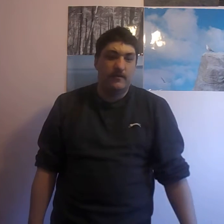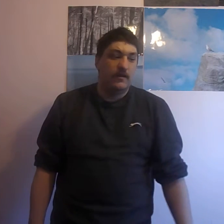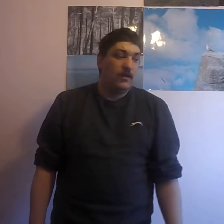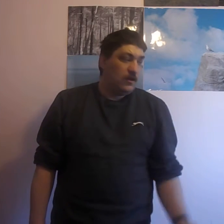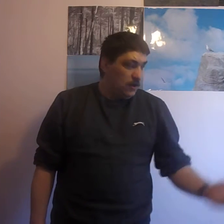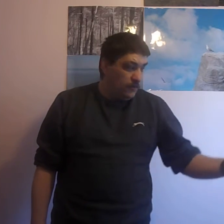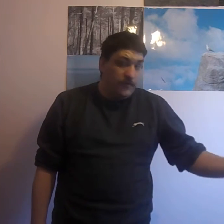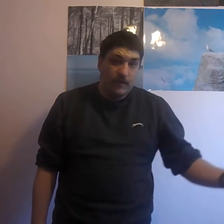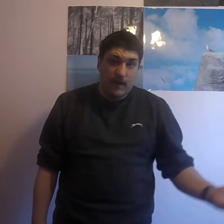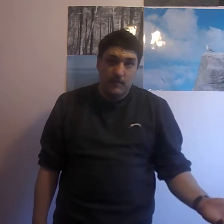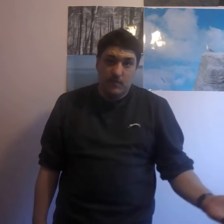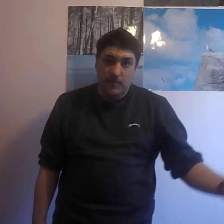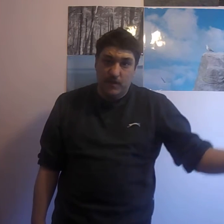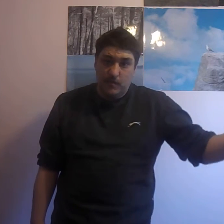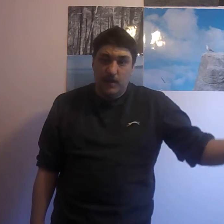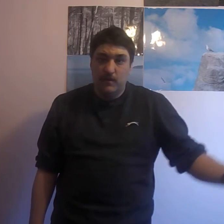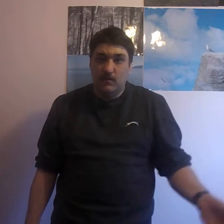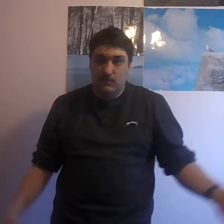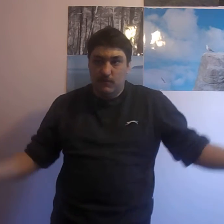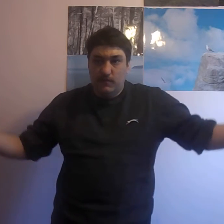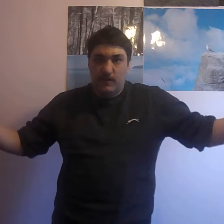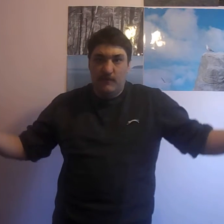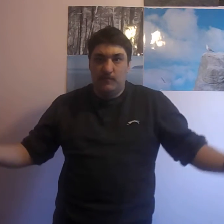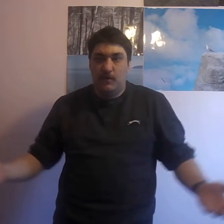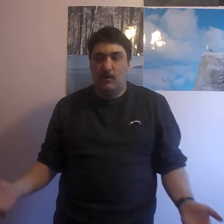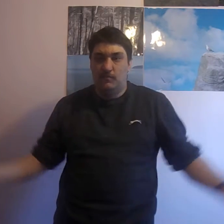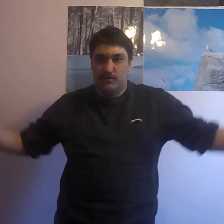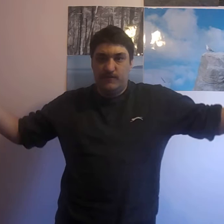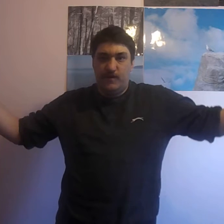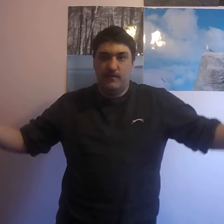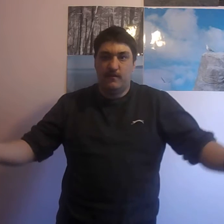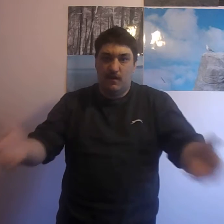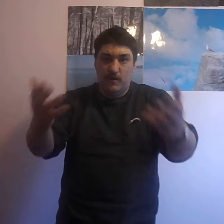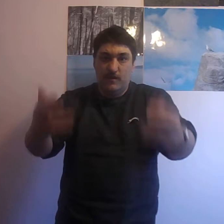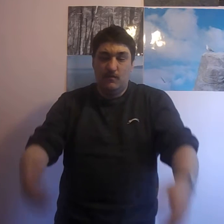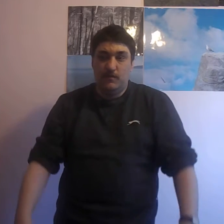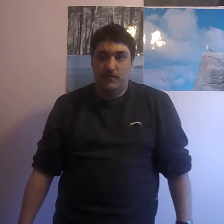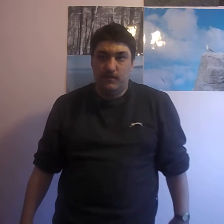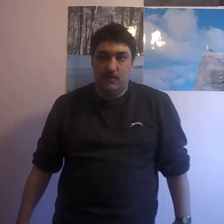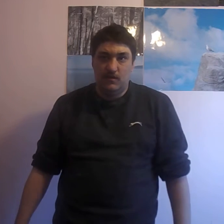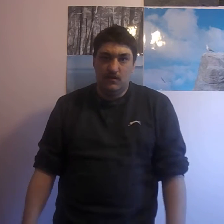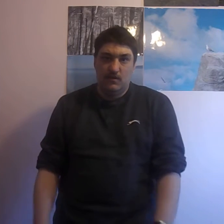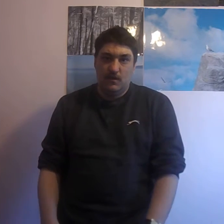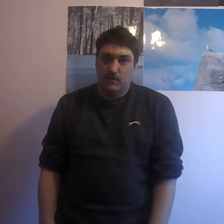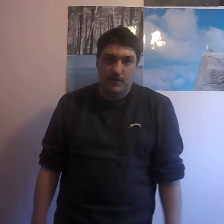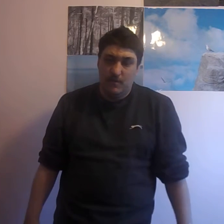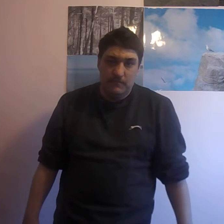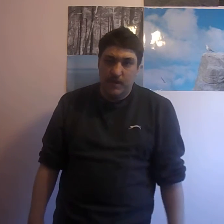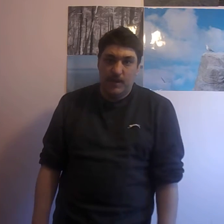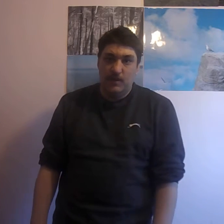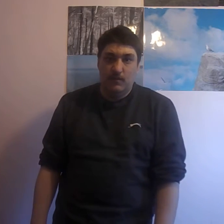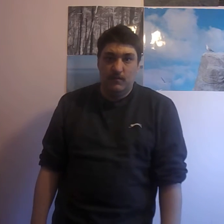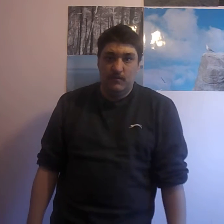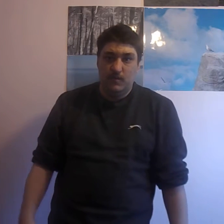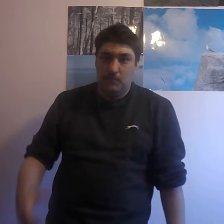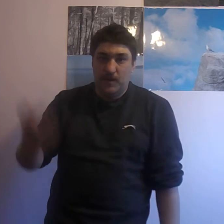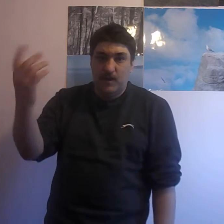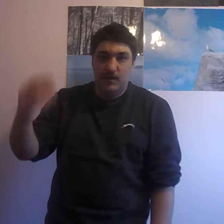the games will be expecting you to have a whole bunch of friends to go in there with you. There won't be anything